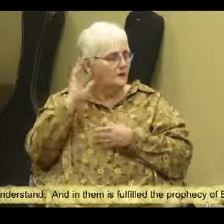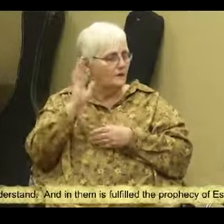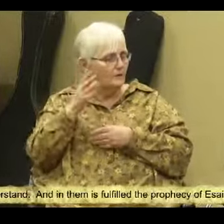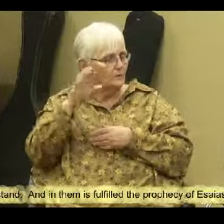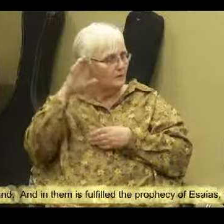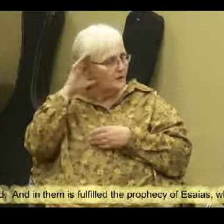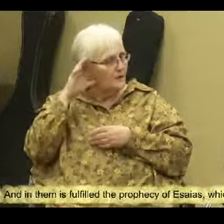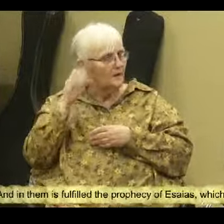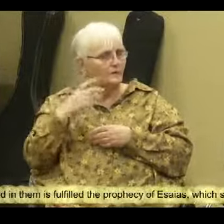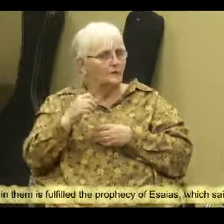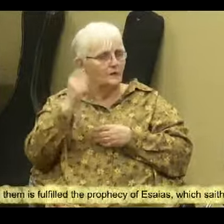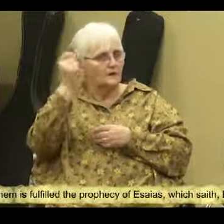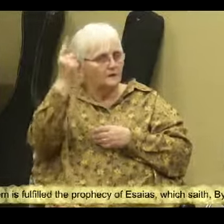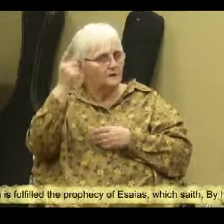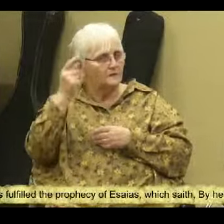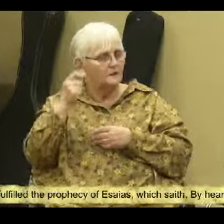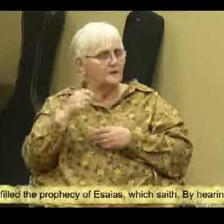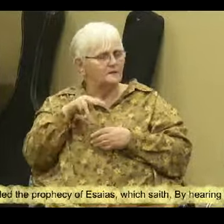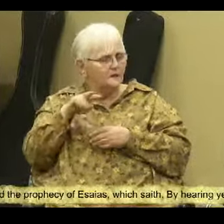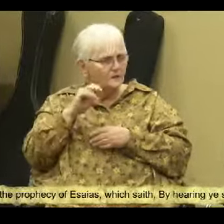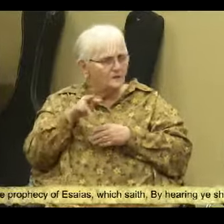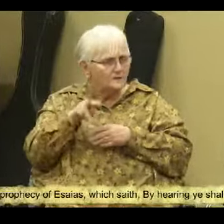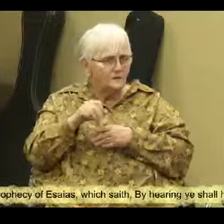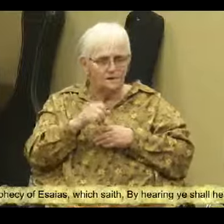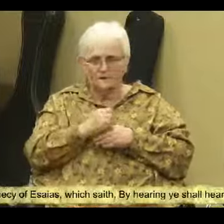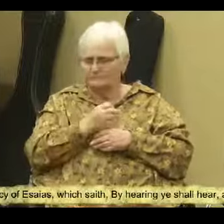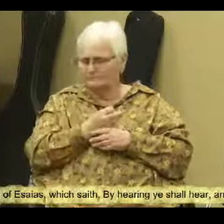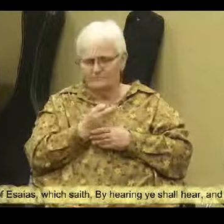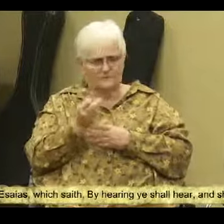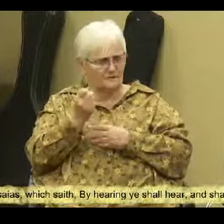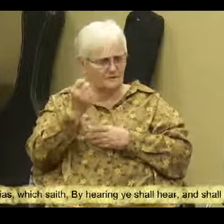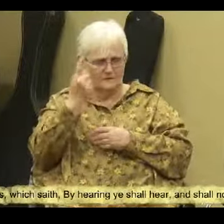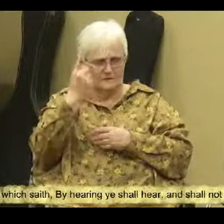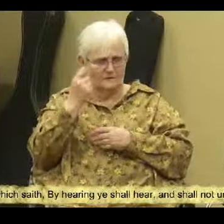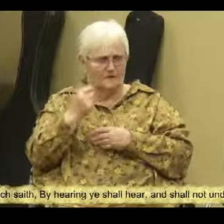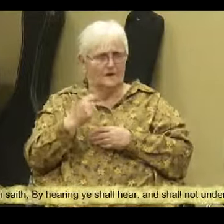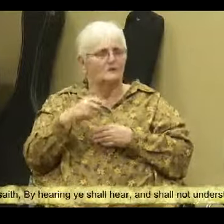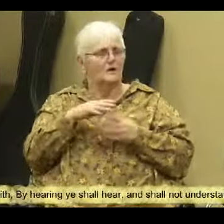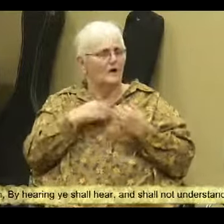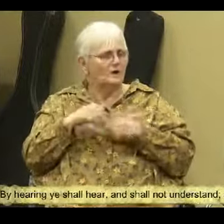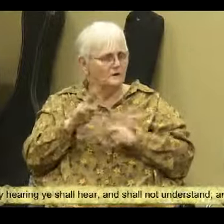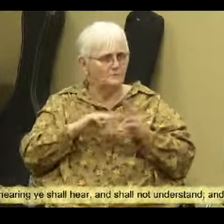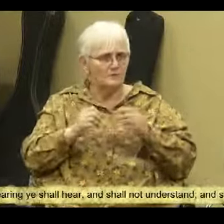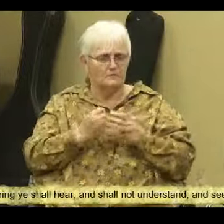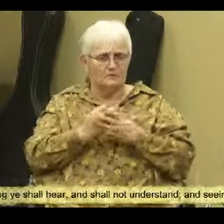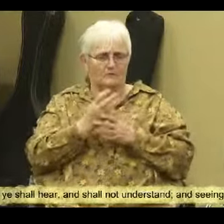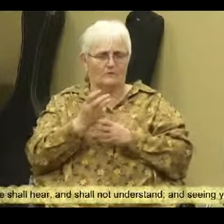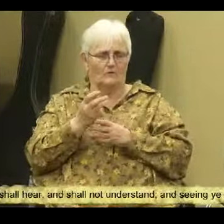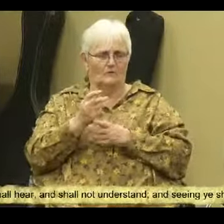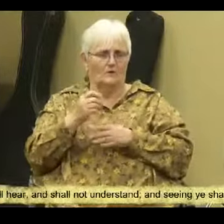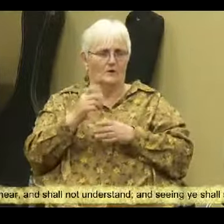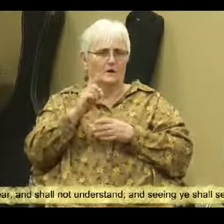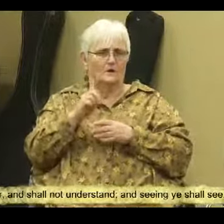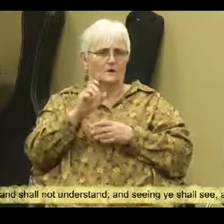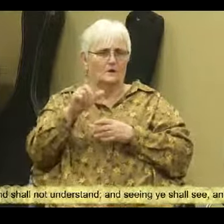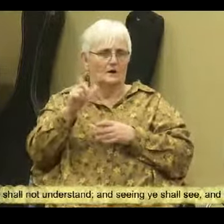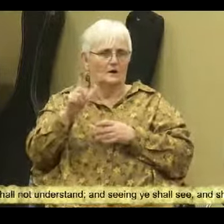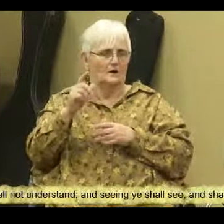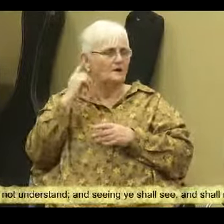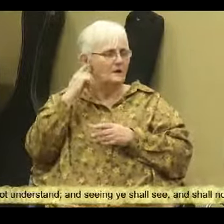and shall not understand seeing you will see and not perceive for the hearts of this people have grown dull the ears are hard of hearing and their eyes